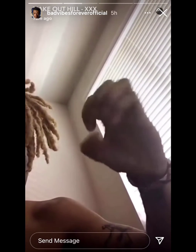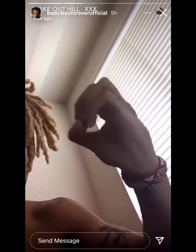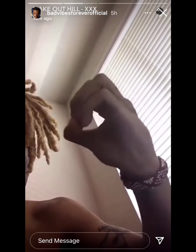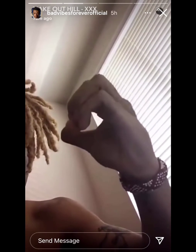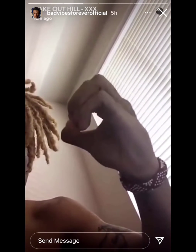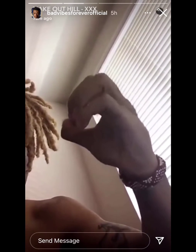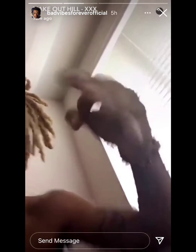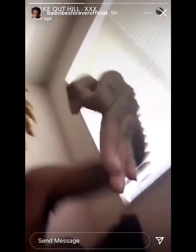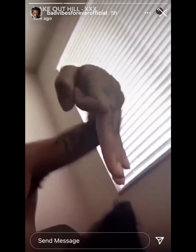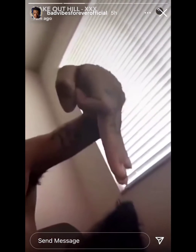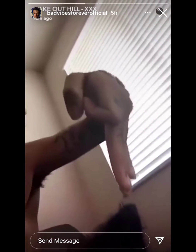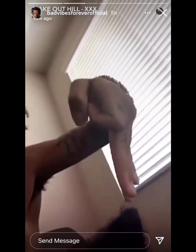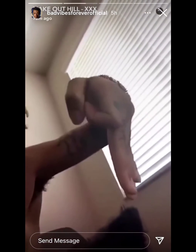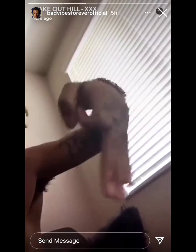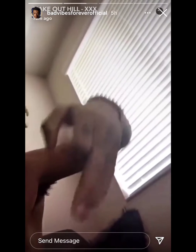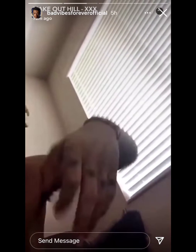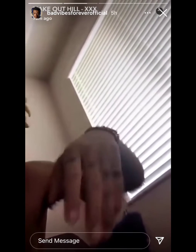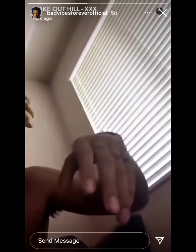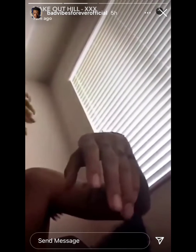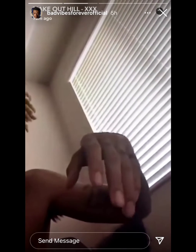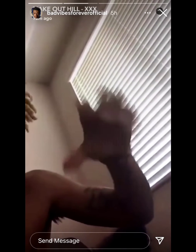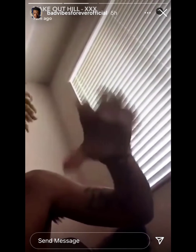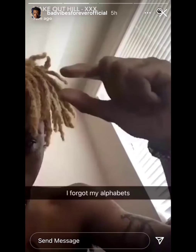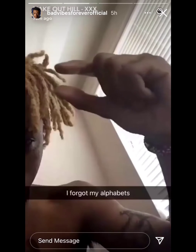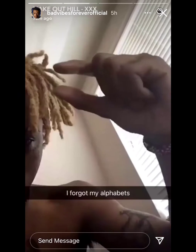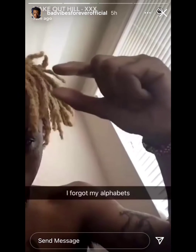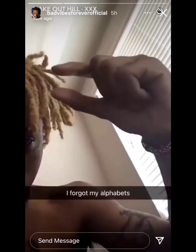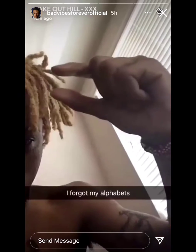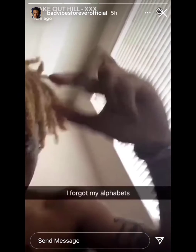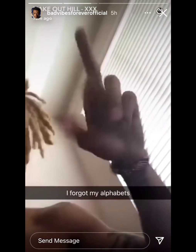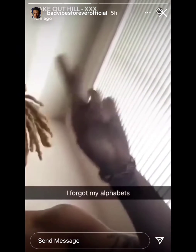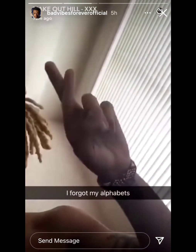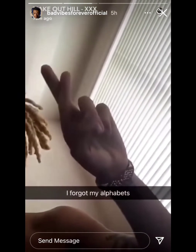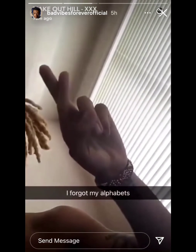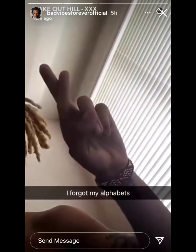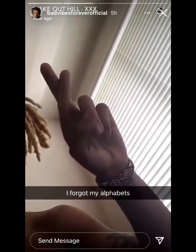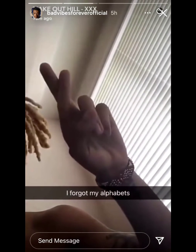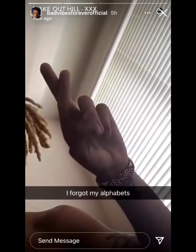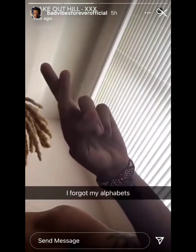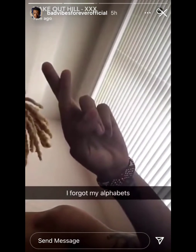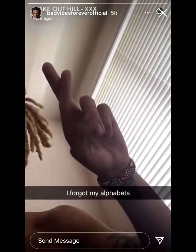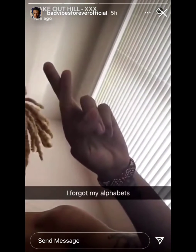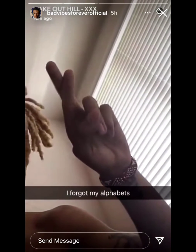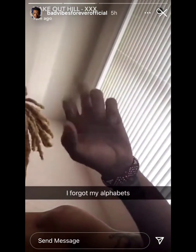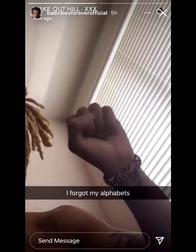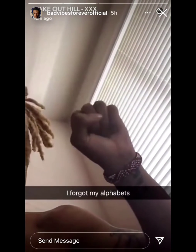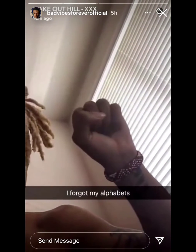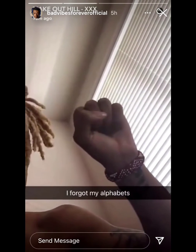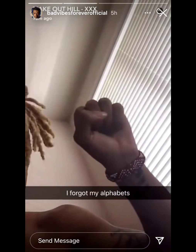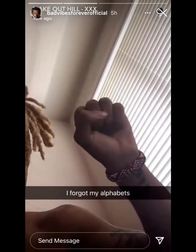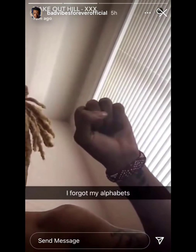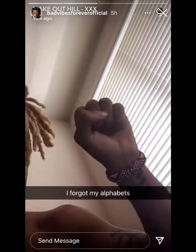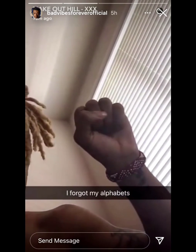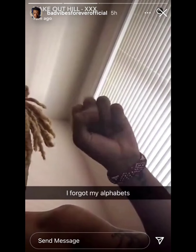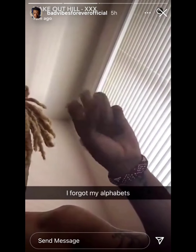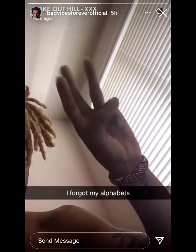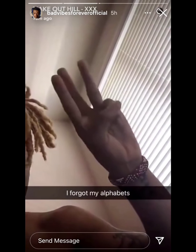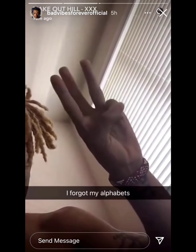O, P, Q, R, S, W,